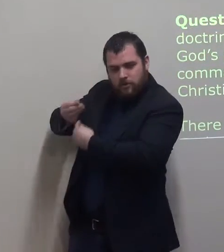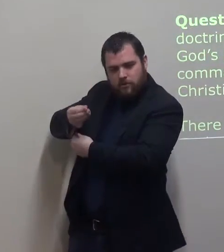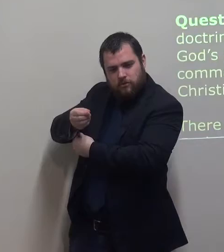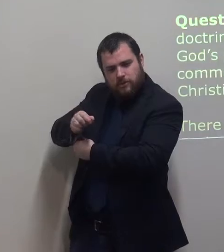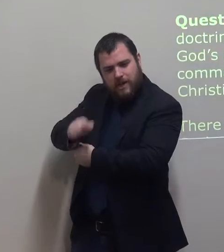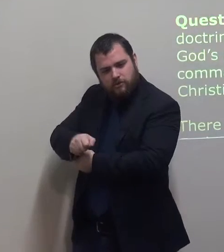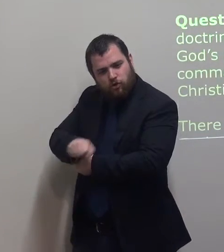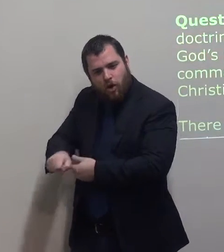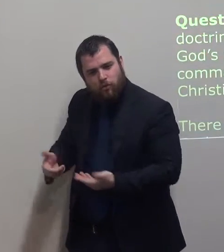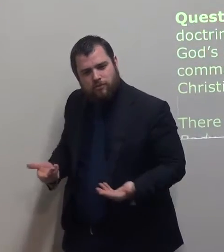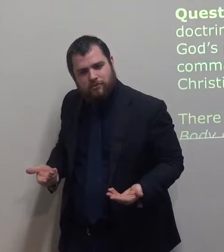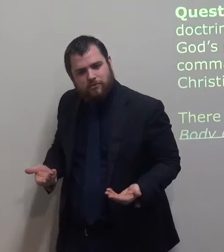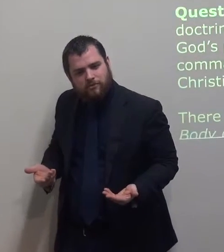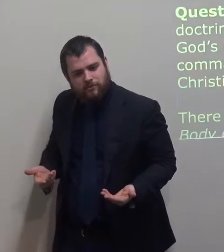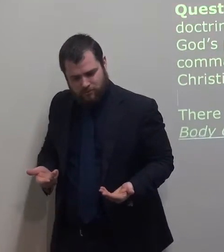Do I want to read Christian books? books?